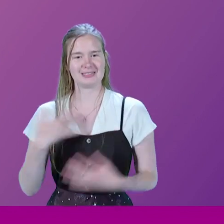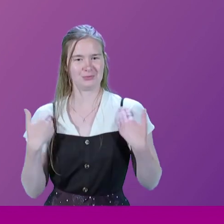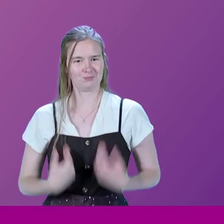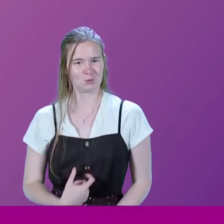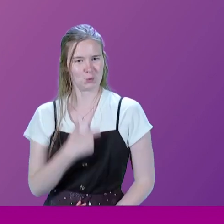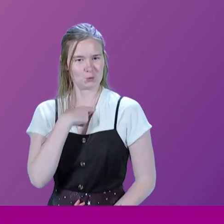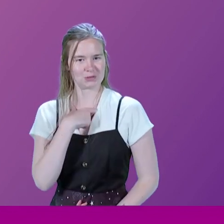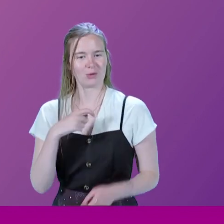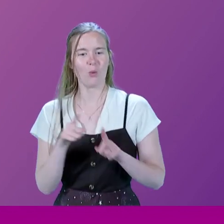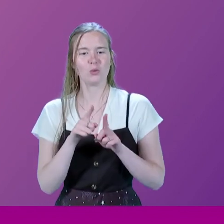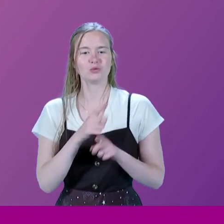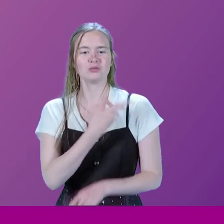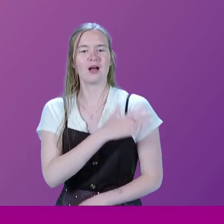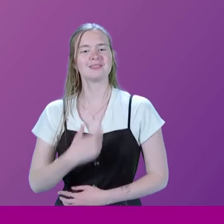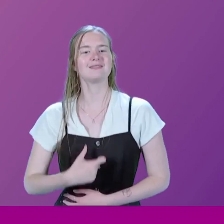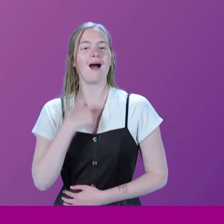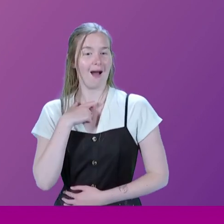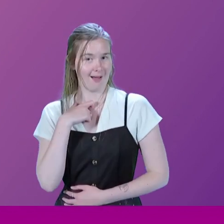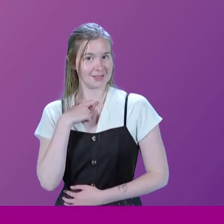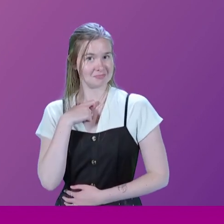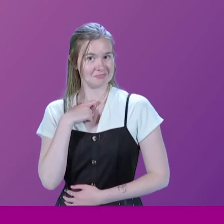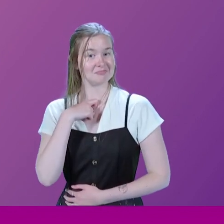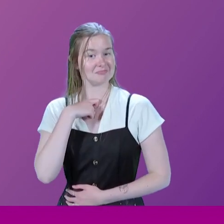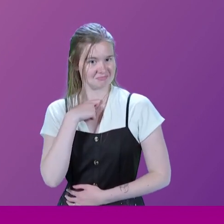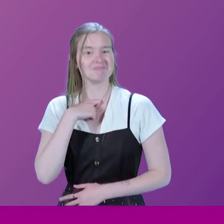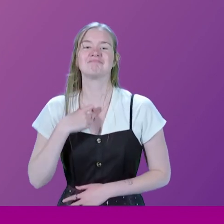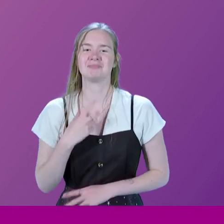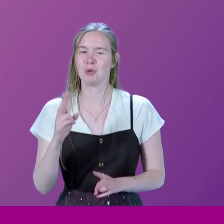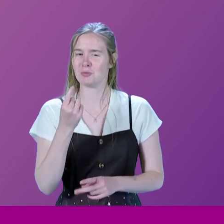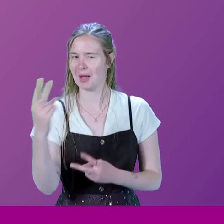as well as a tartan tie. So, yes,